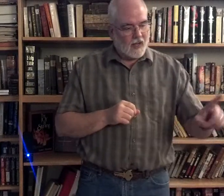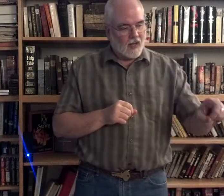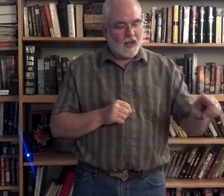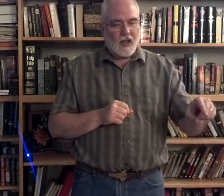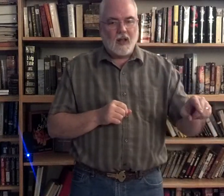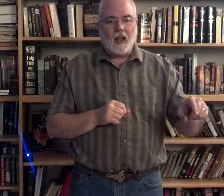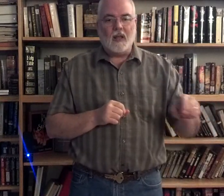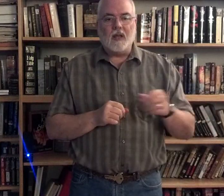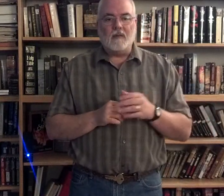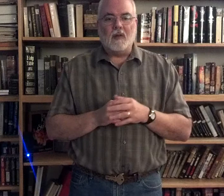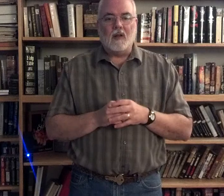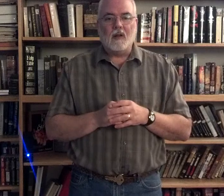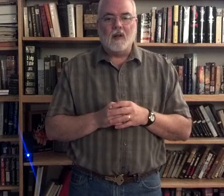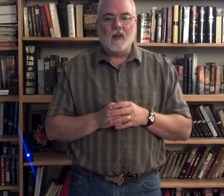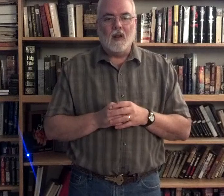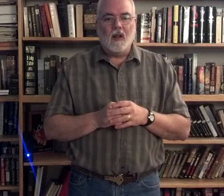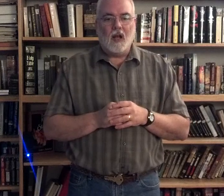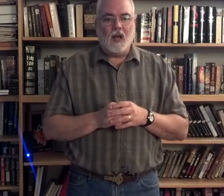And then, uh,